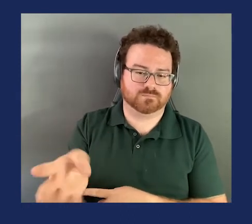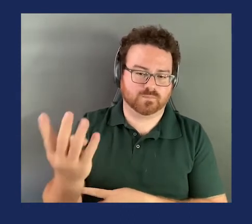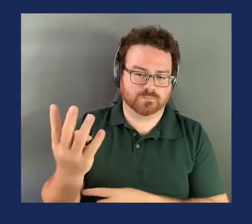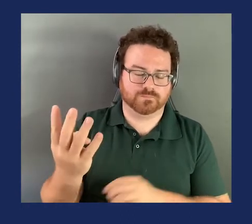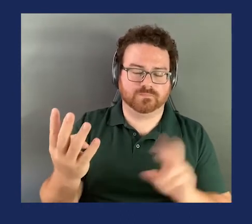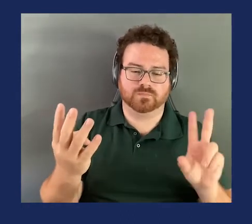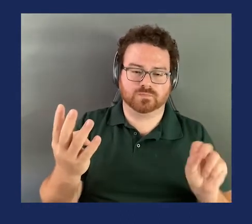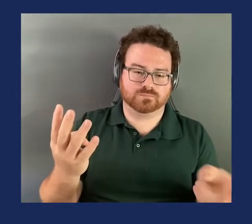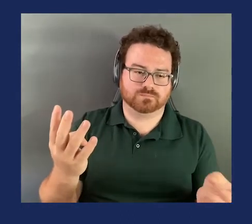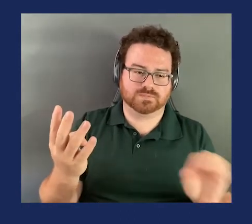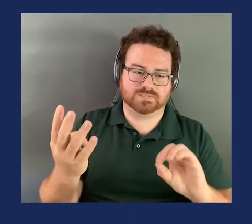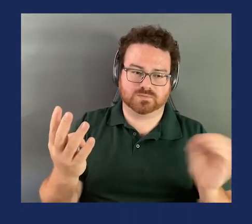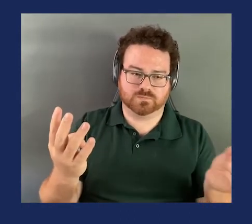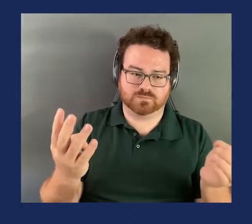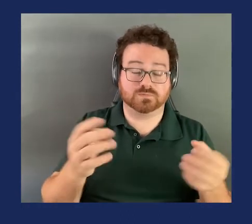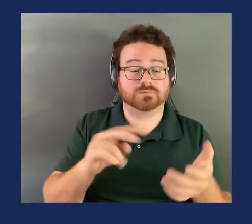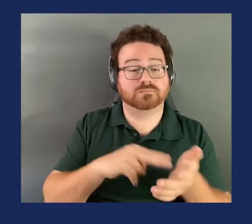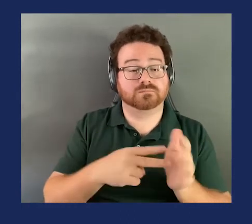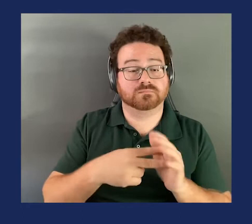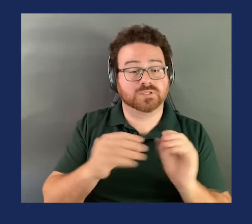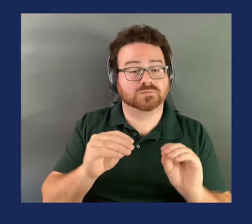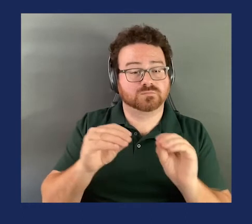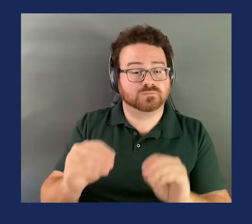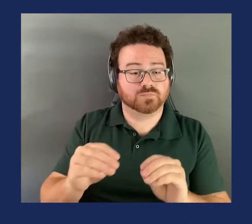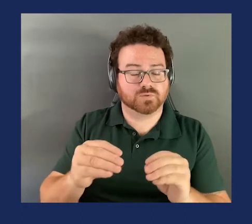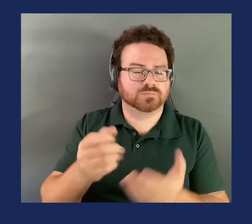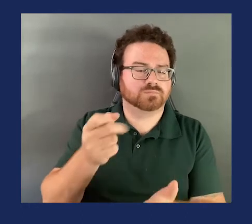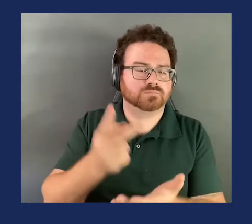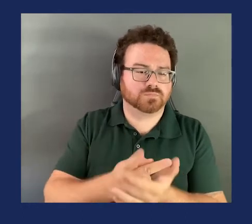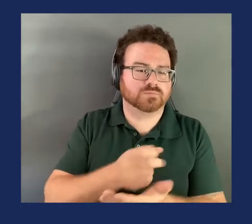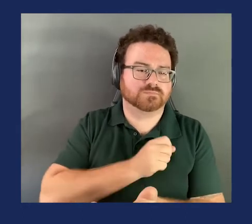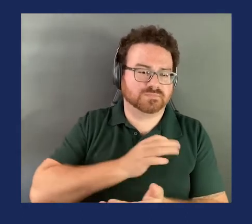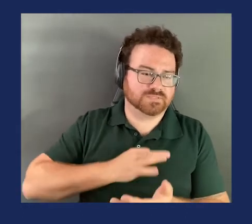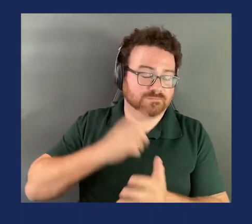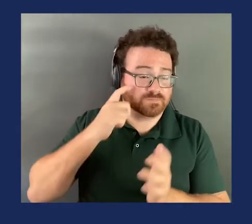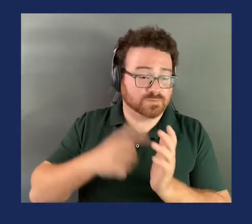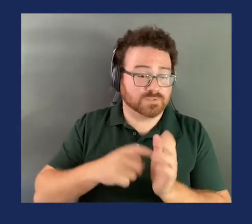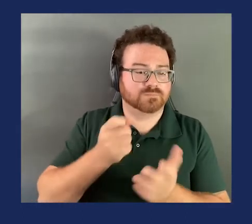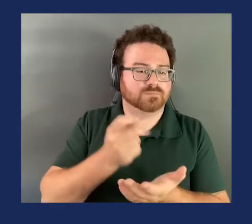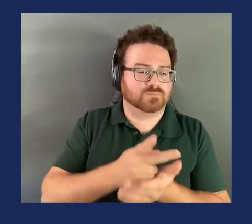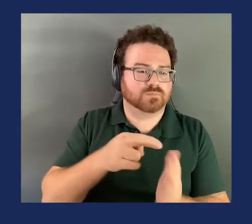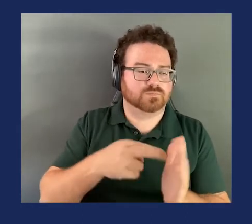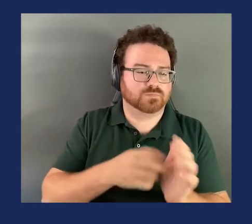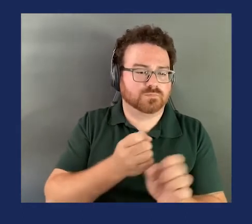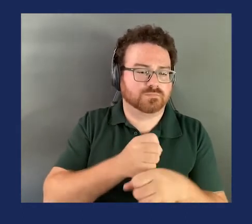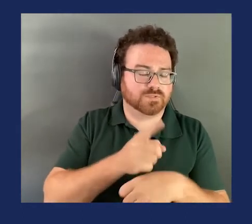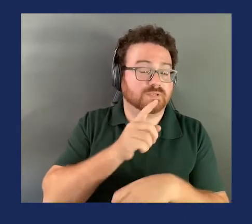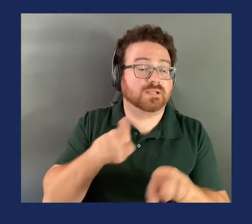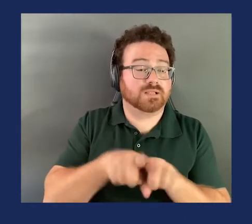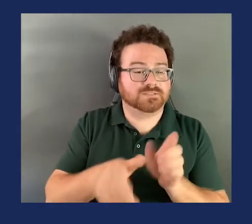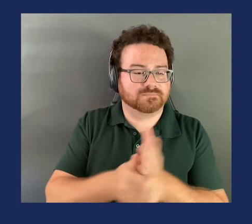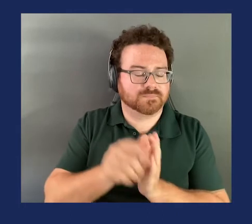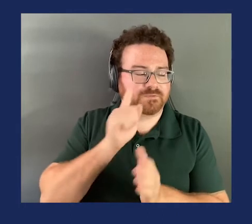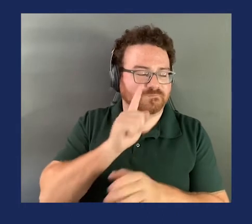zero noes. The motion to approve the staff's notice of proposed rulemaking as amended for debris penetration of off-highway vehicles